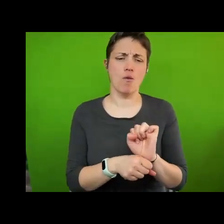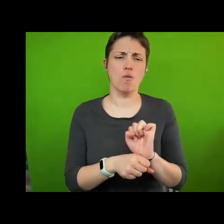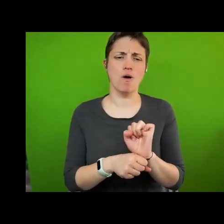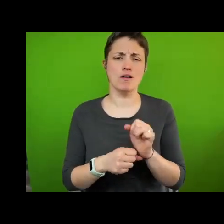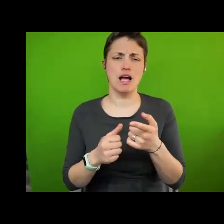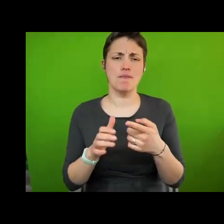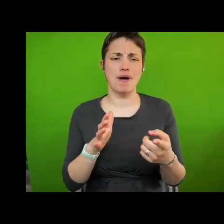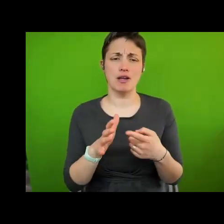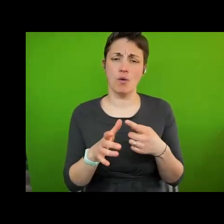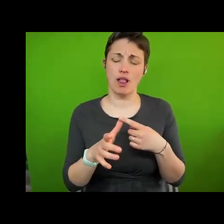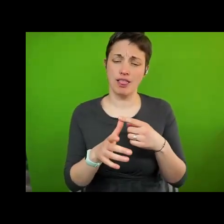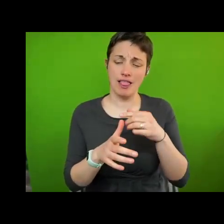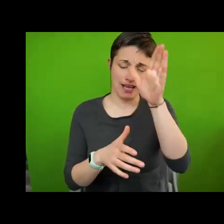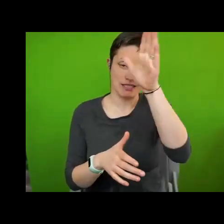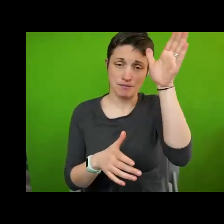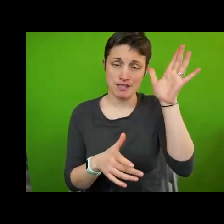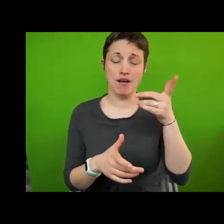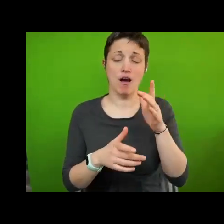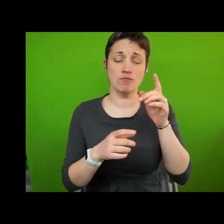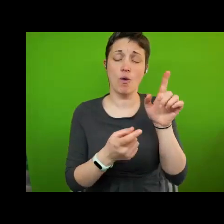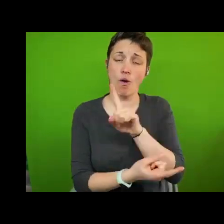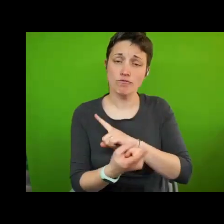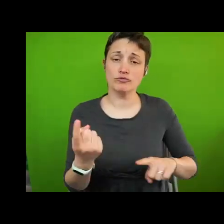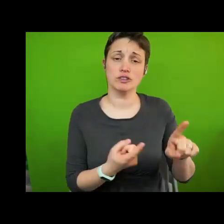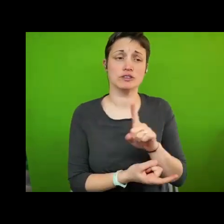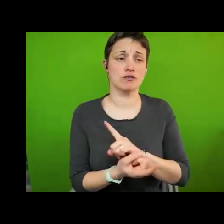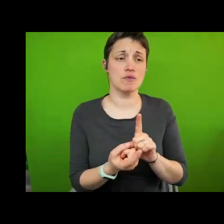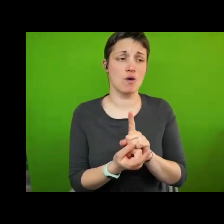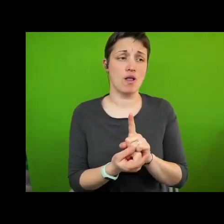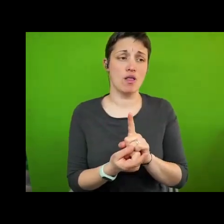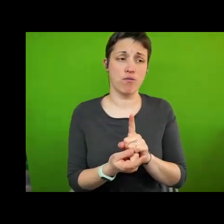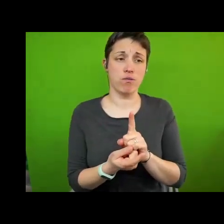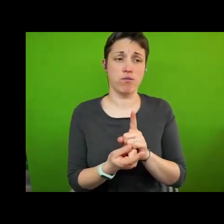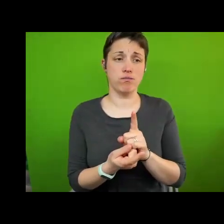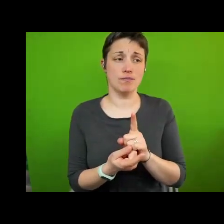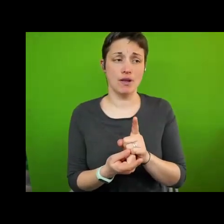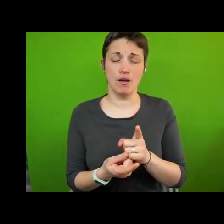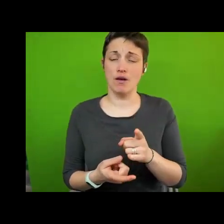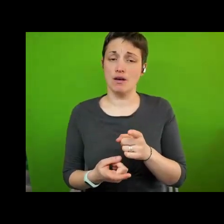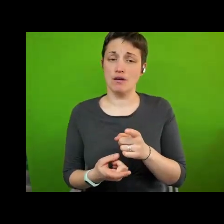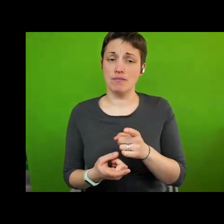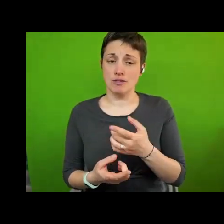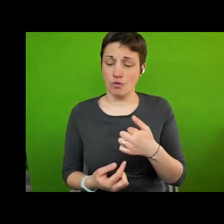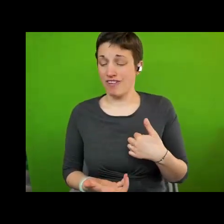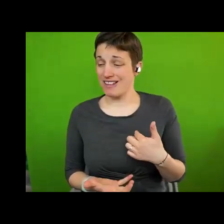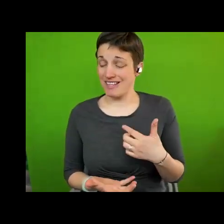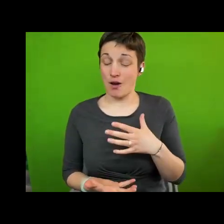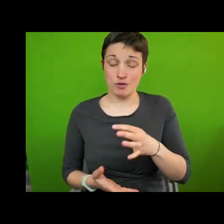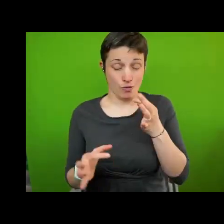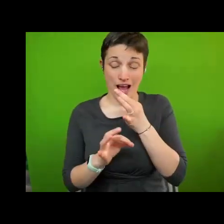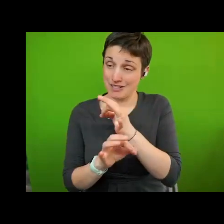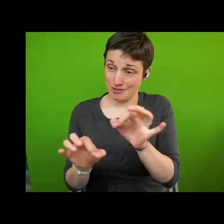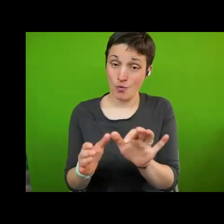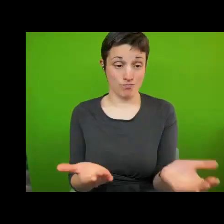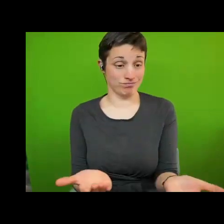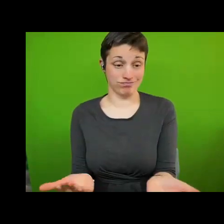academy and conference on human rights for local woodworks. And it's up to me to extend cordial invitations to you